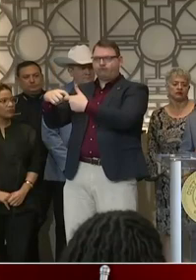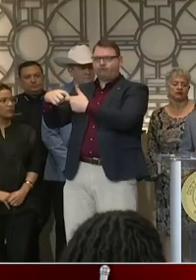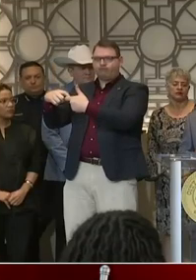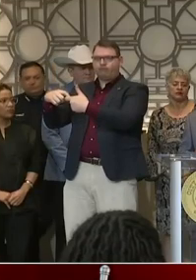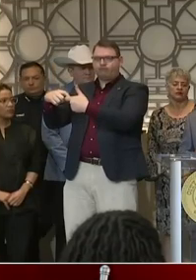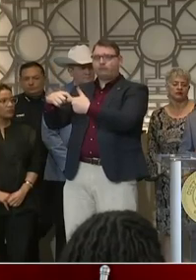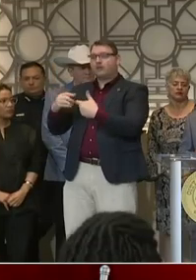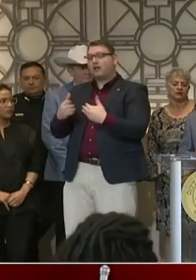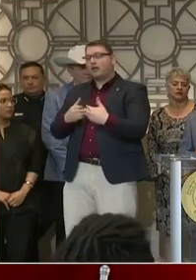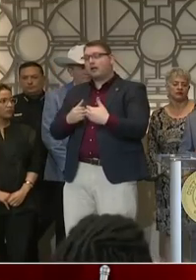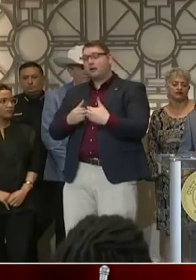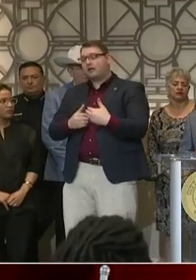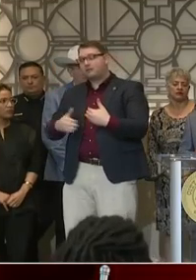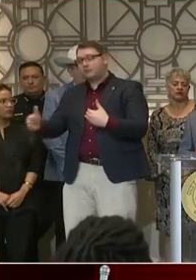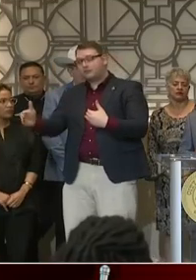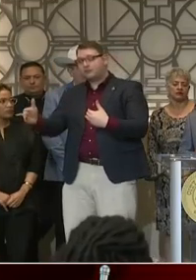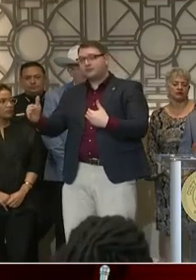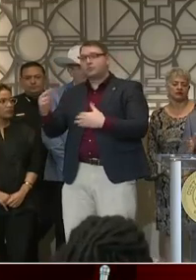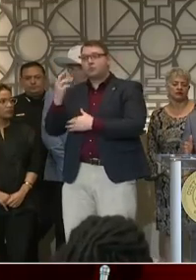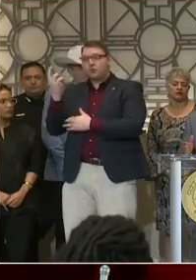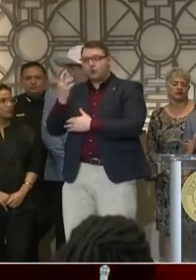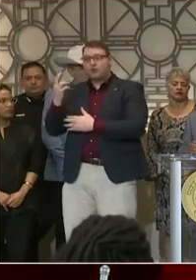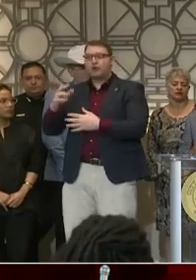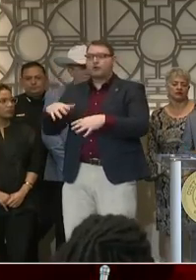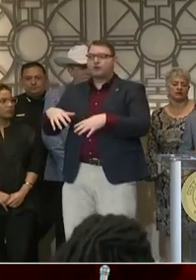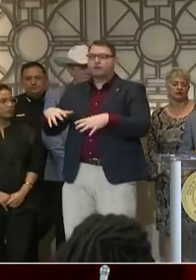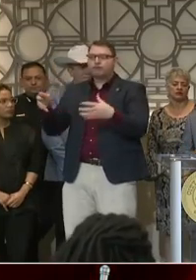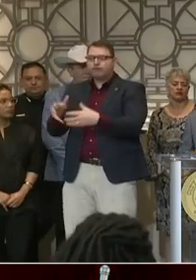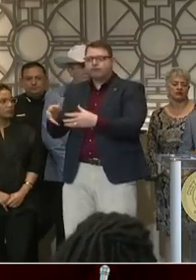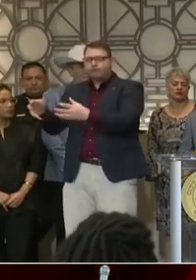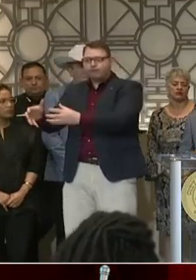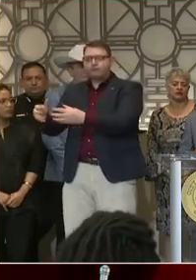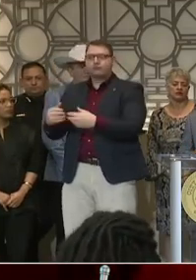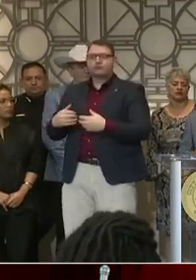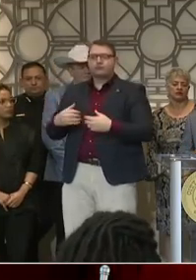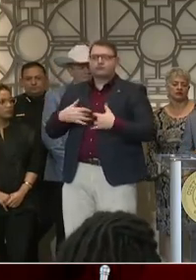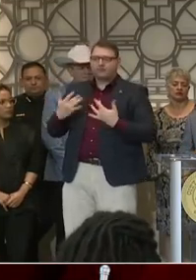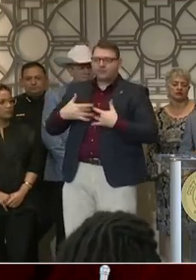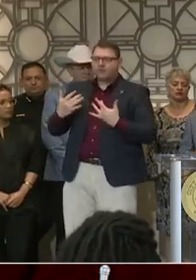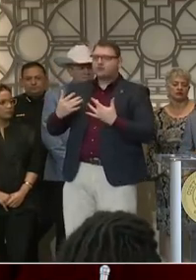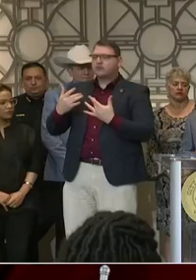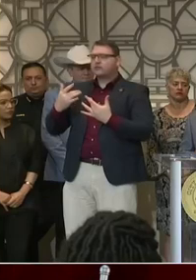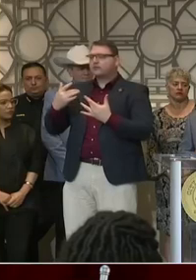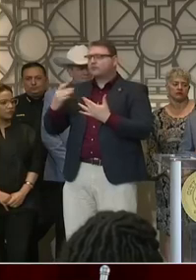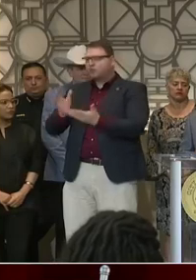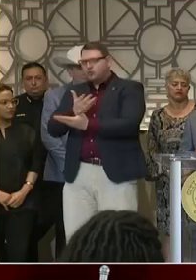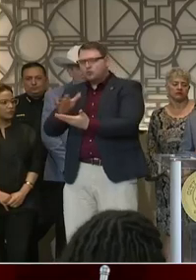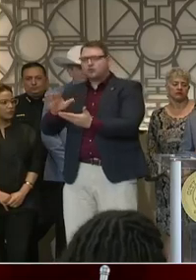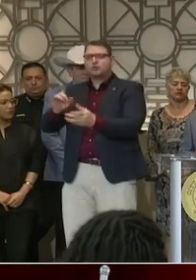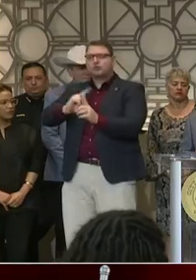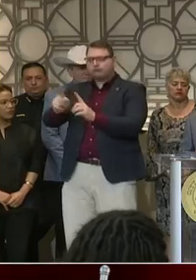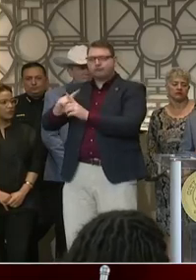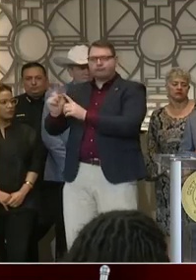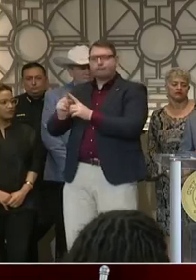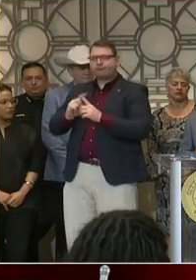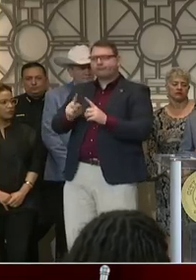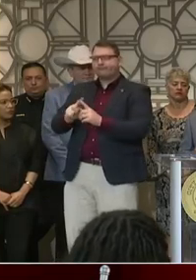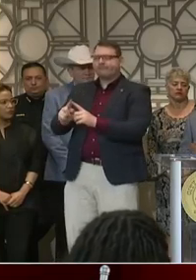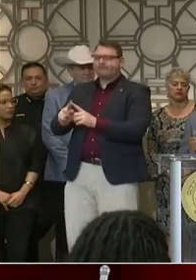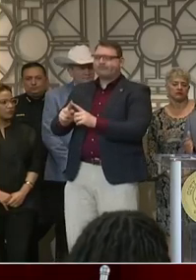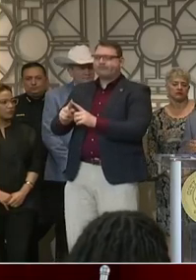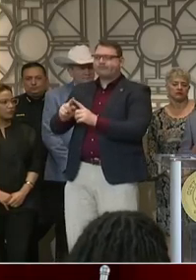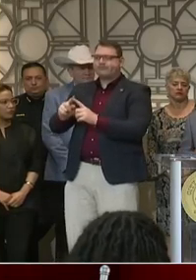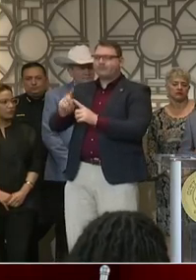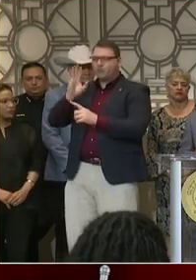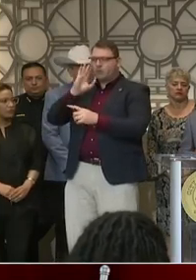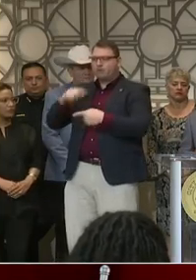remaining concerts and events at the Houston Livestock Show and Rodeo. And